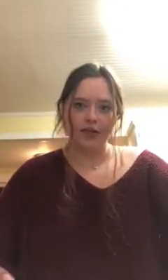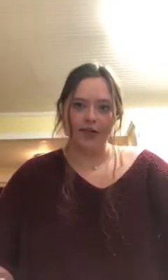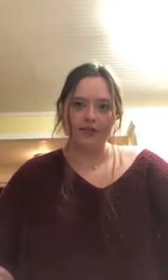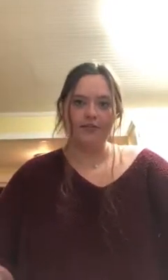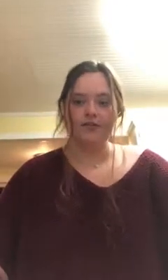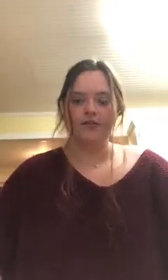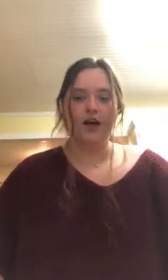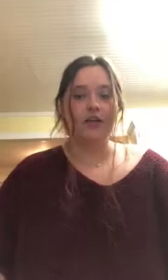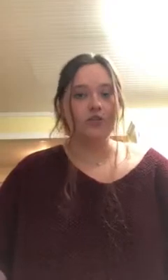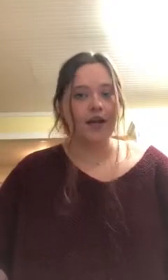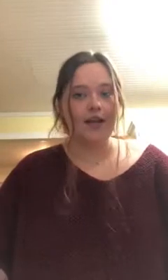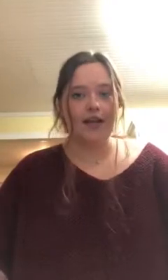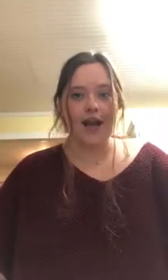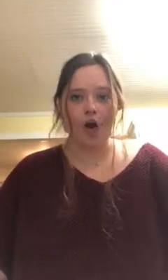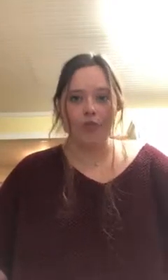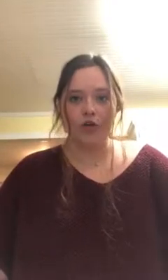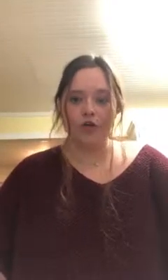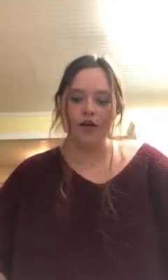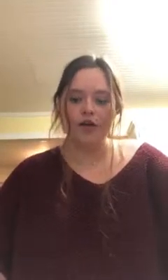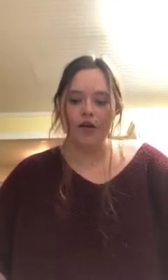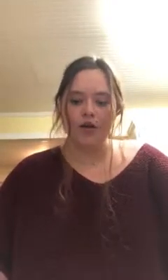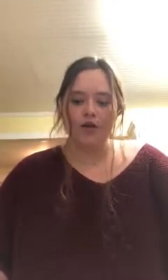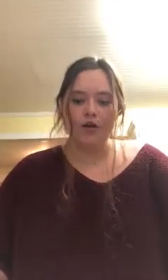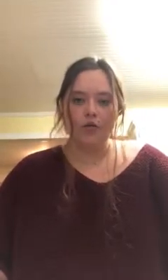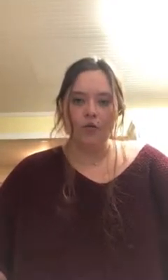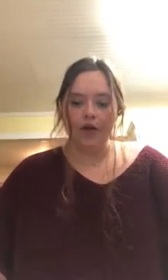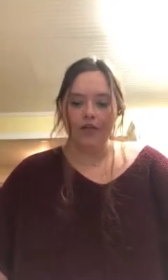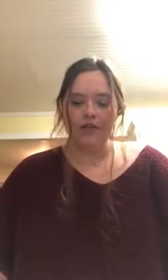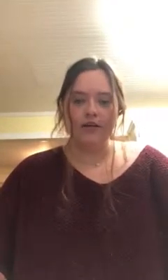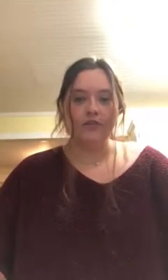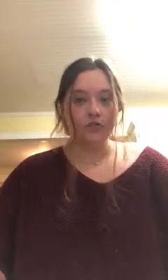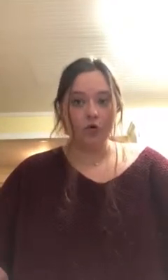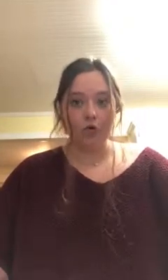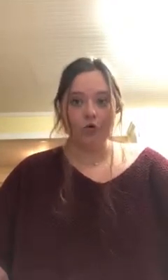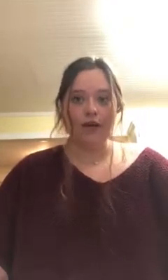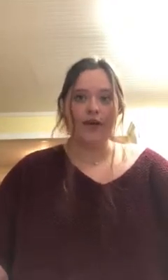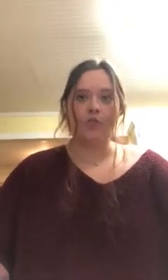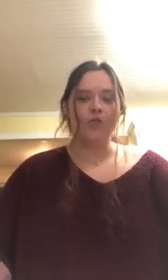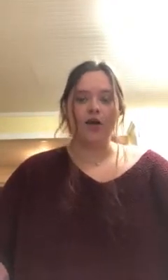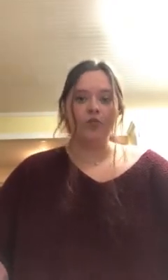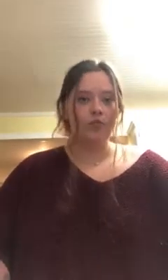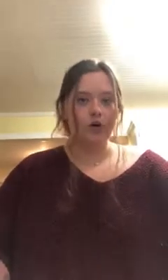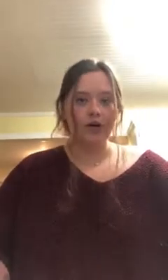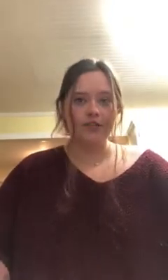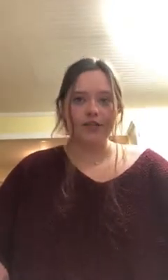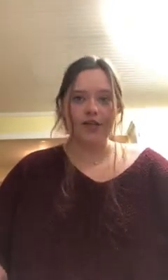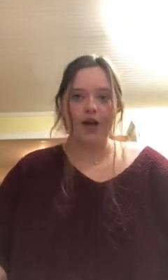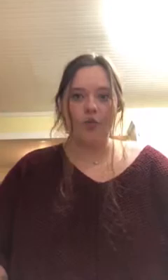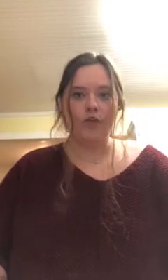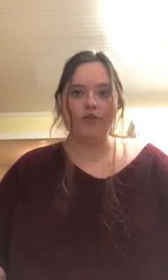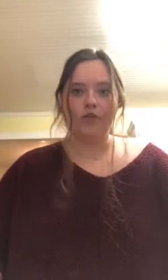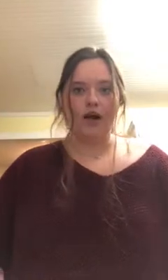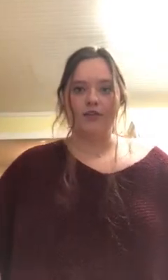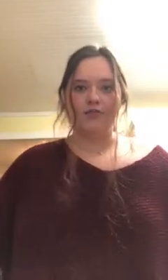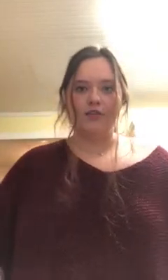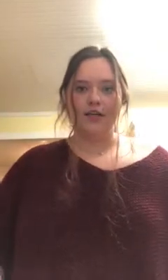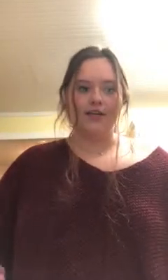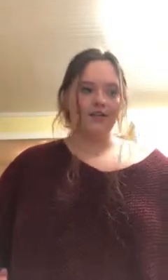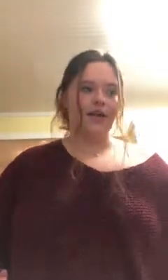aid. Financial aid can help you with school it can help you buy your books and it can help you with a lot of different things. Okay